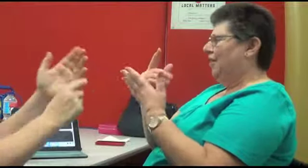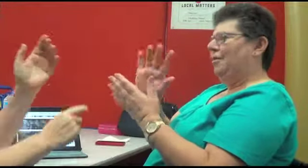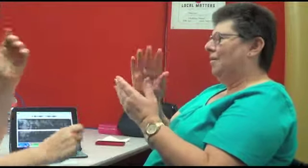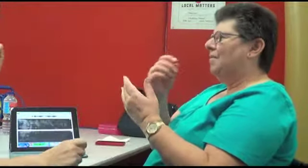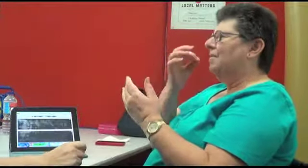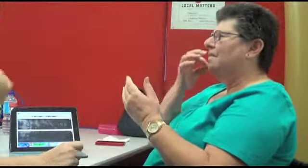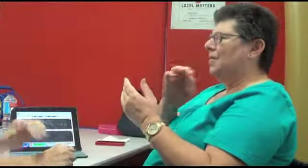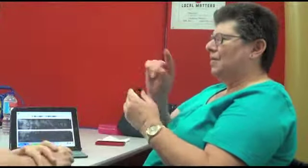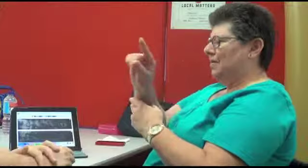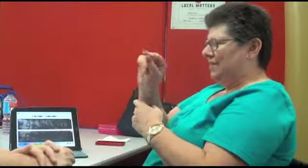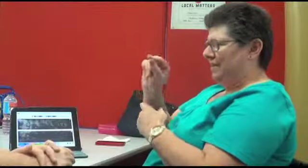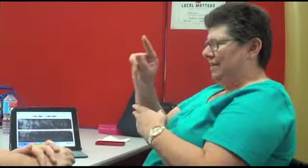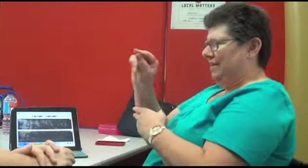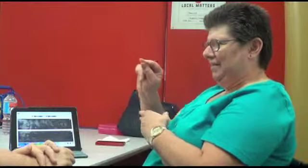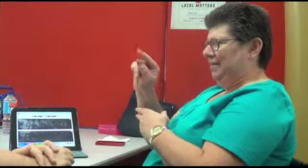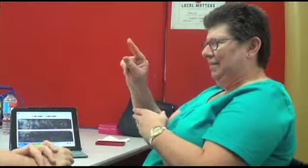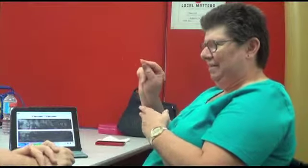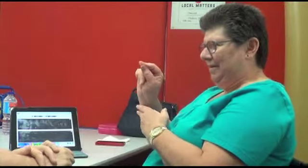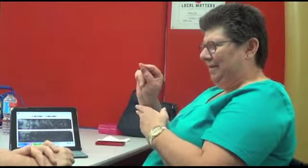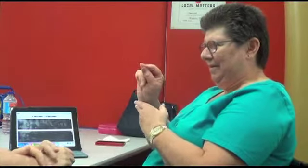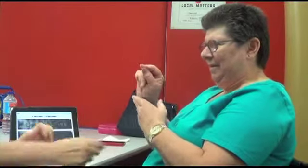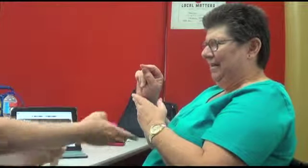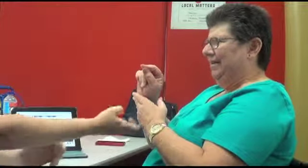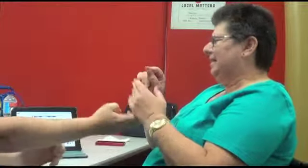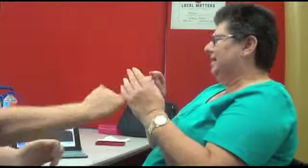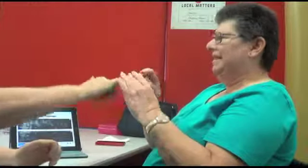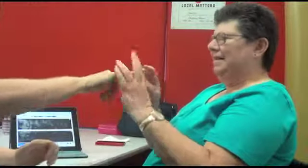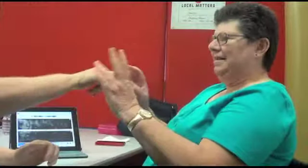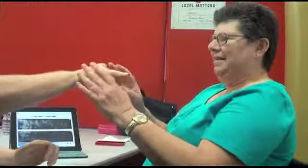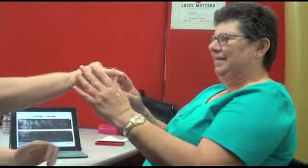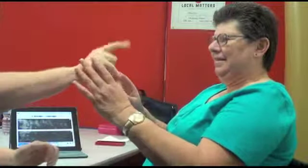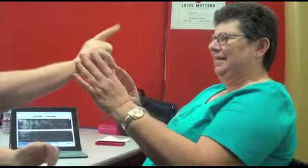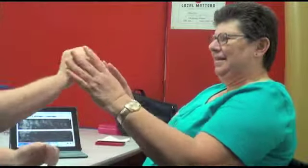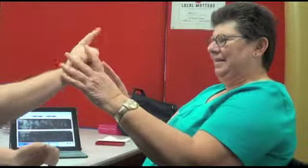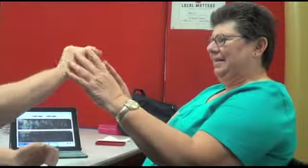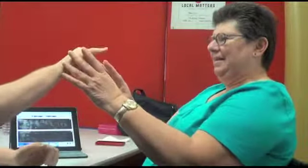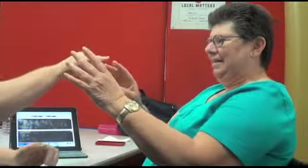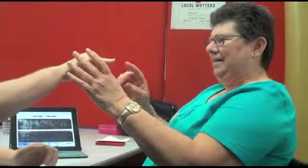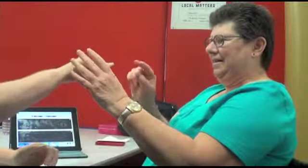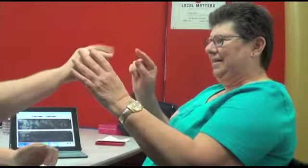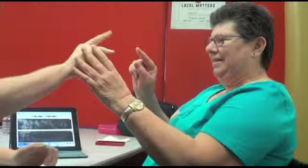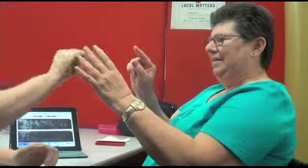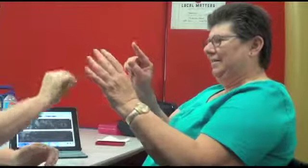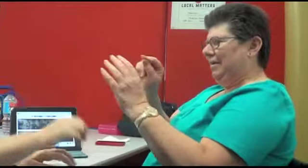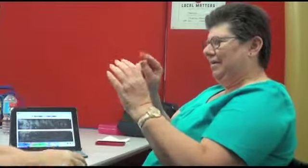Yes, I actually want to select just a few photos to send to my auntie. Which ones do you think you'll select?